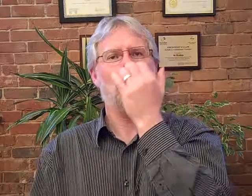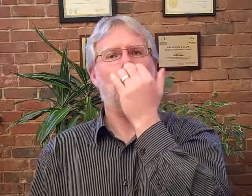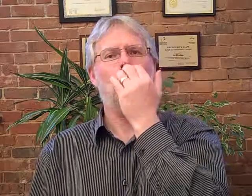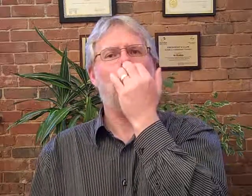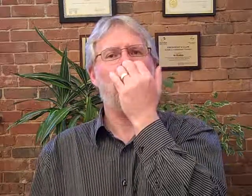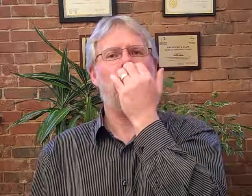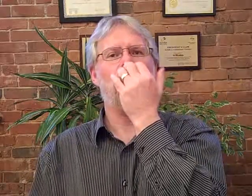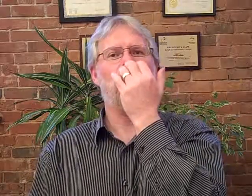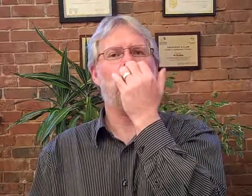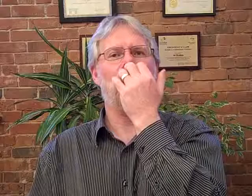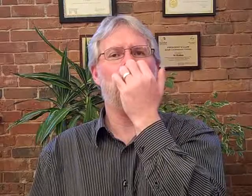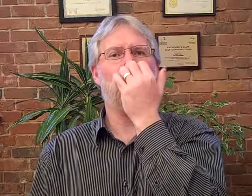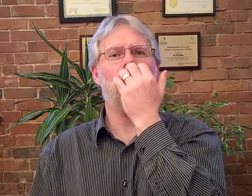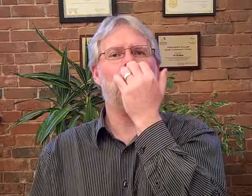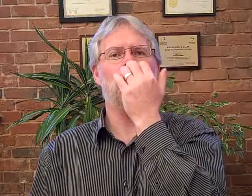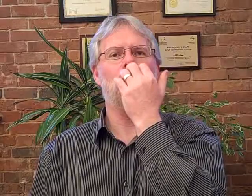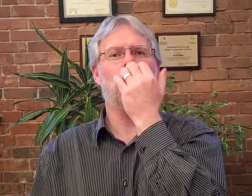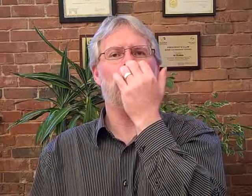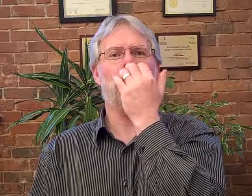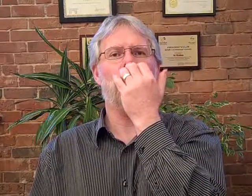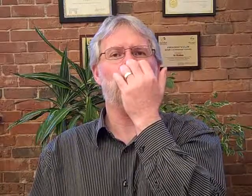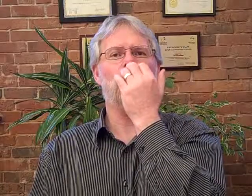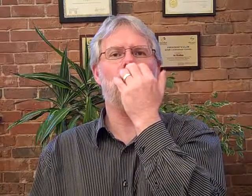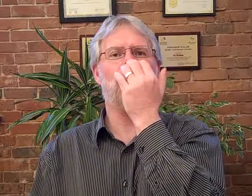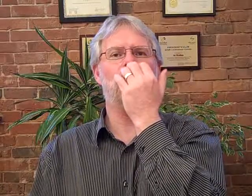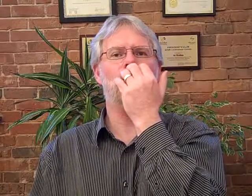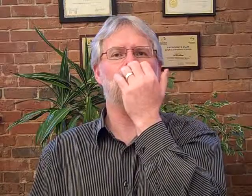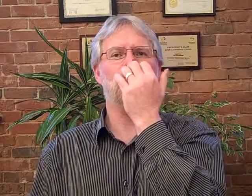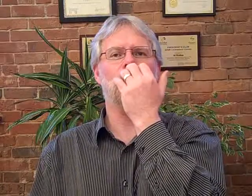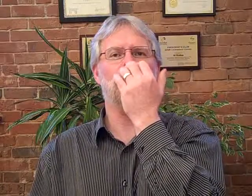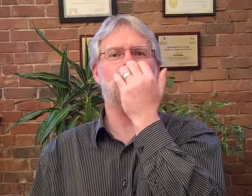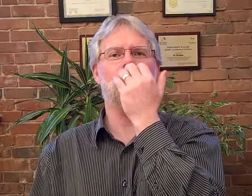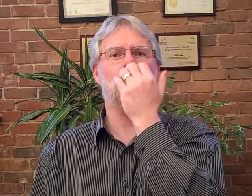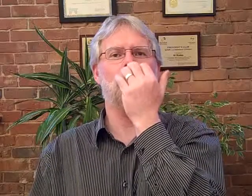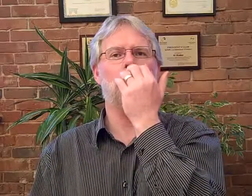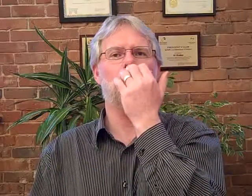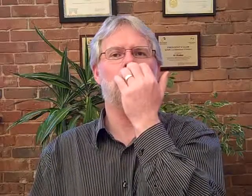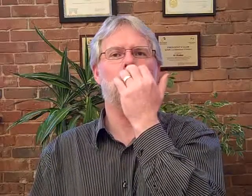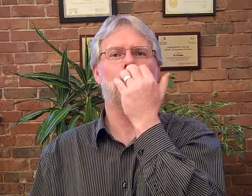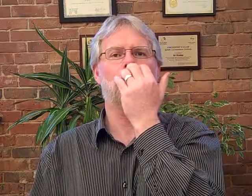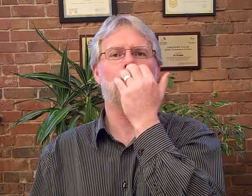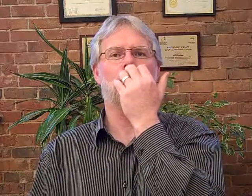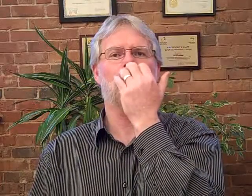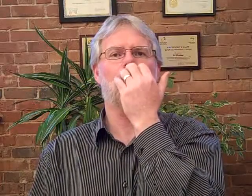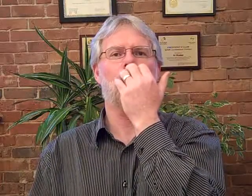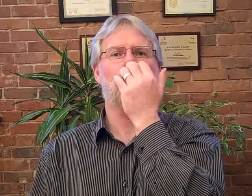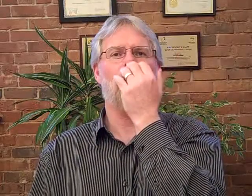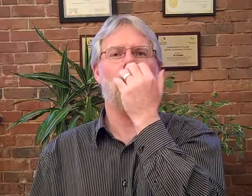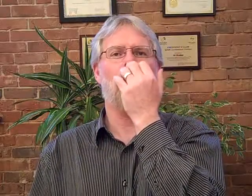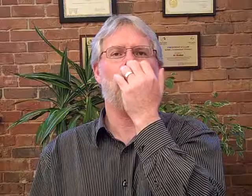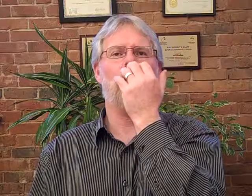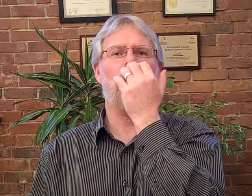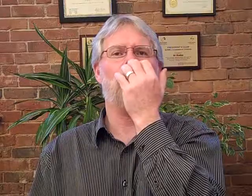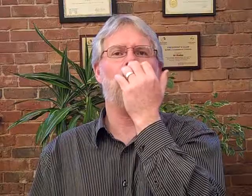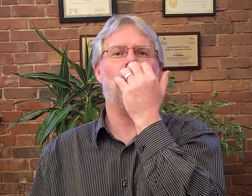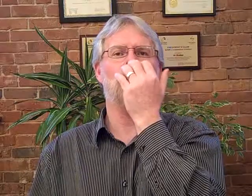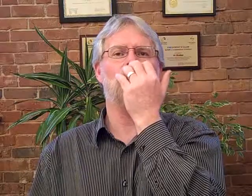i have worried about whether i'm good enough to succeed and now i know that was